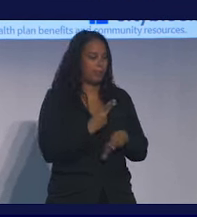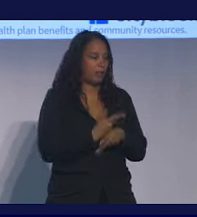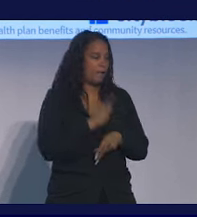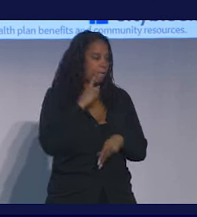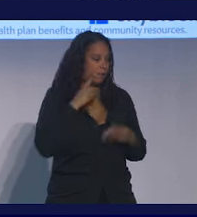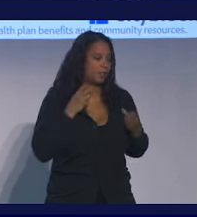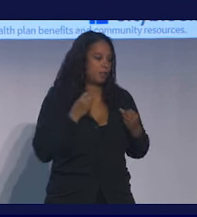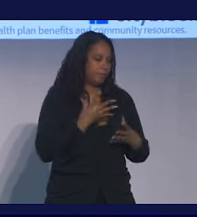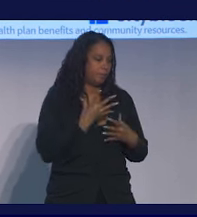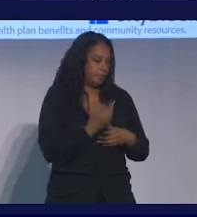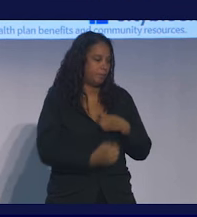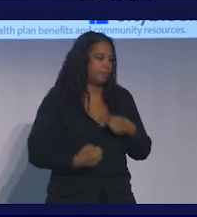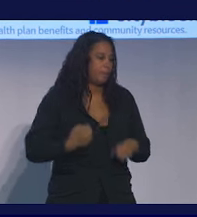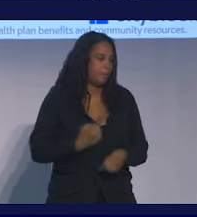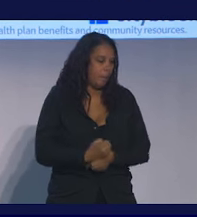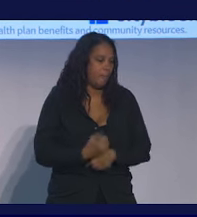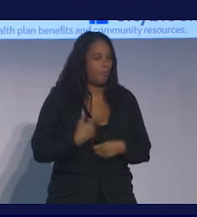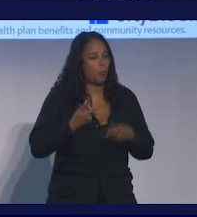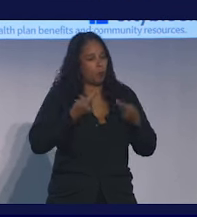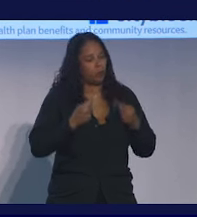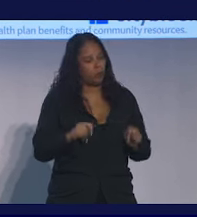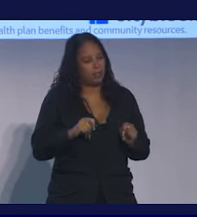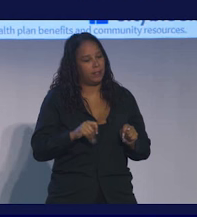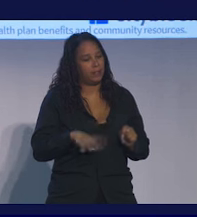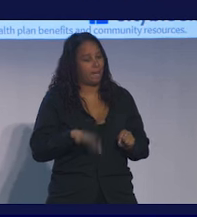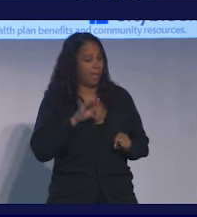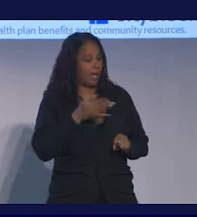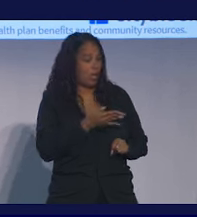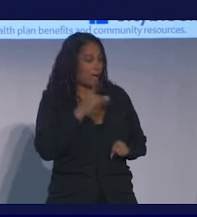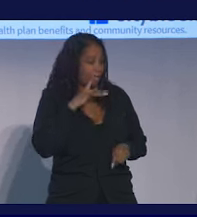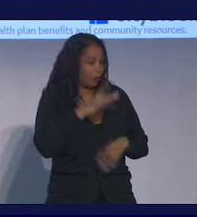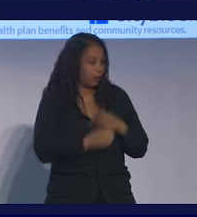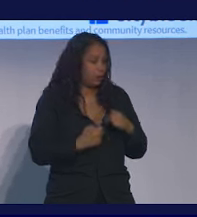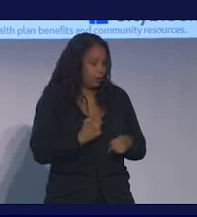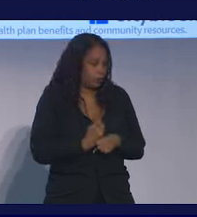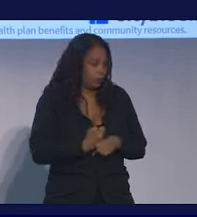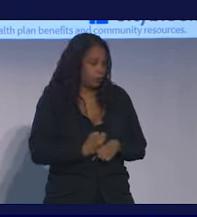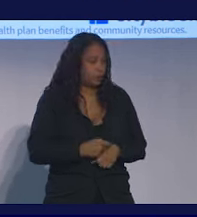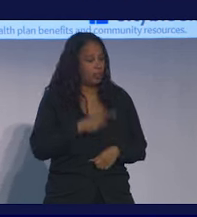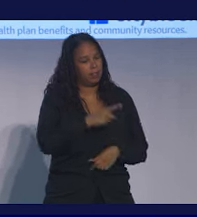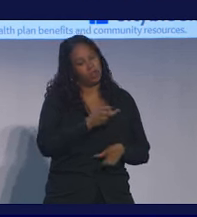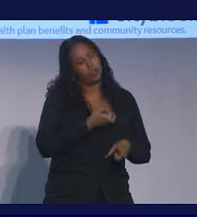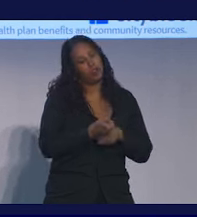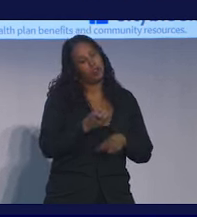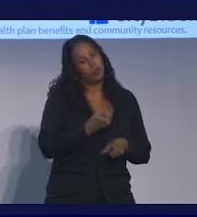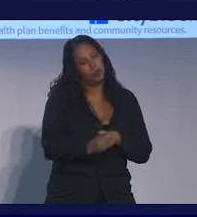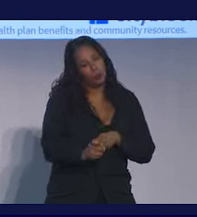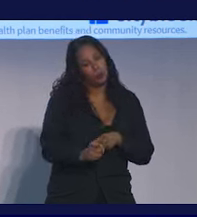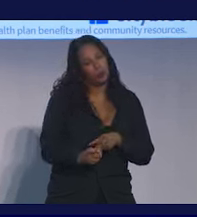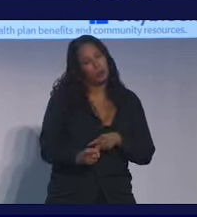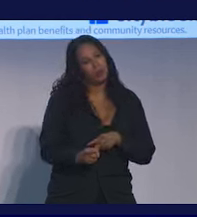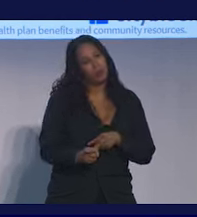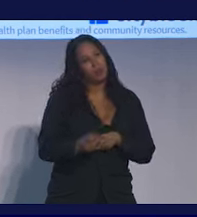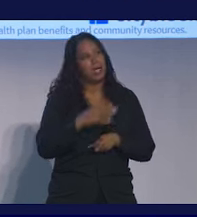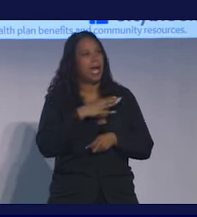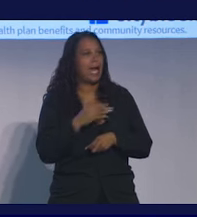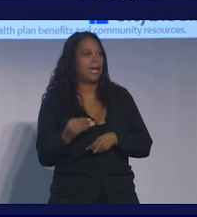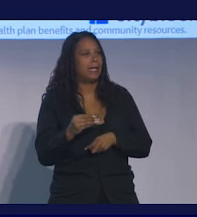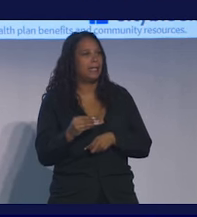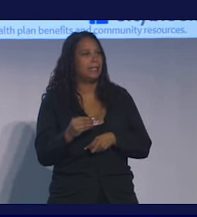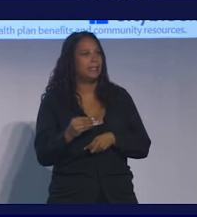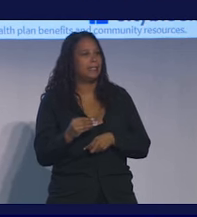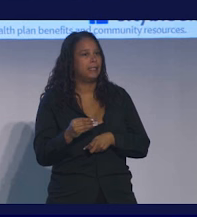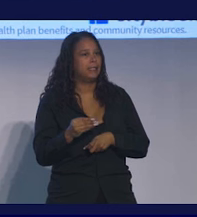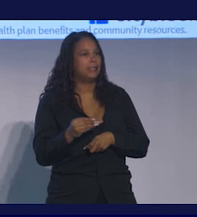years. We've been trying to find her for years. She was jokingly and affectionately dubbed